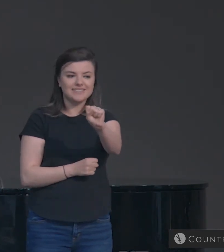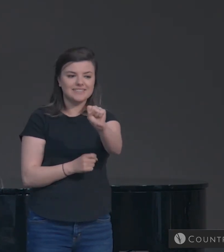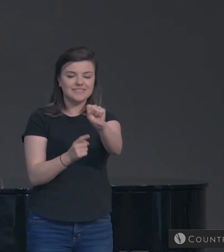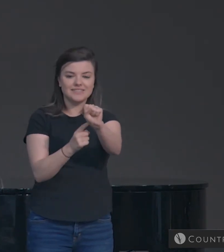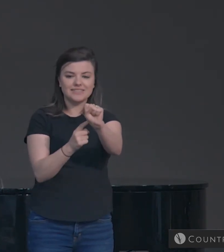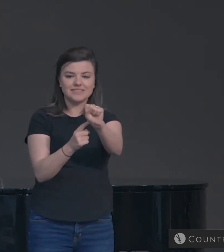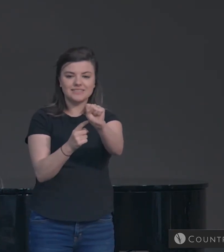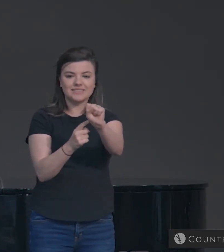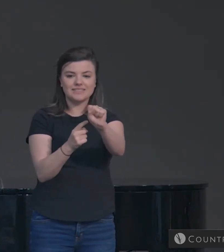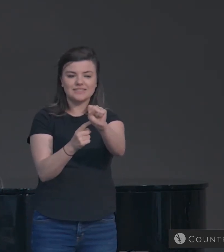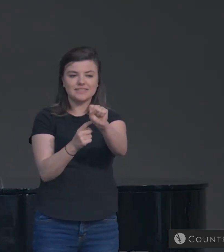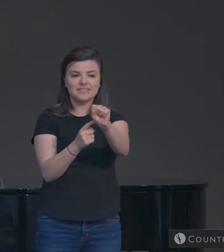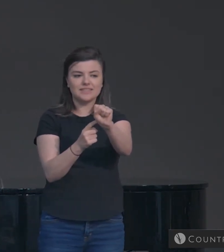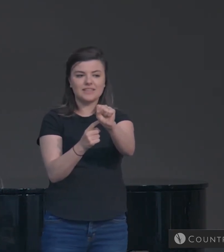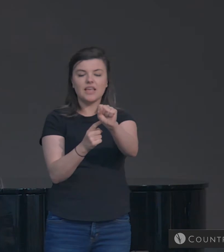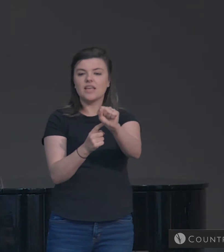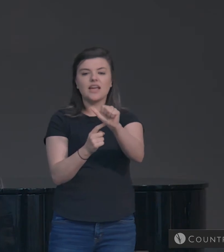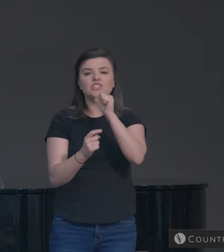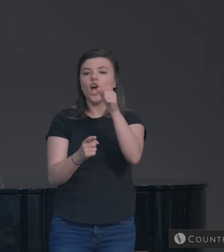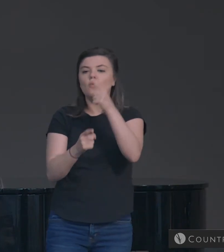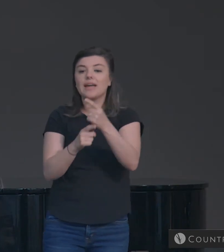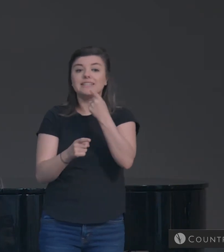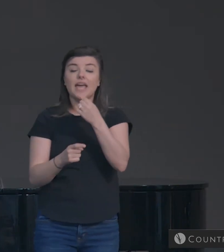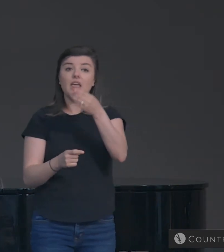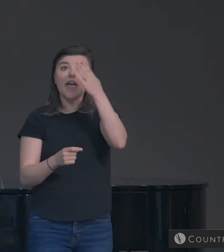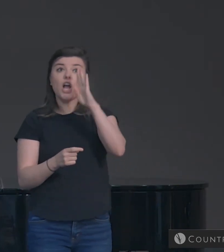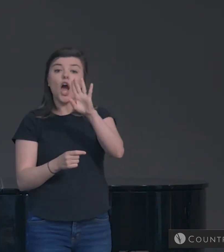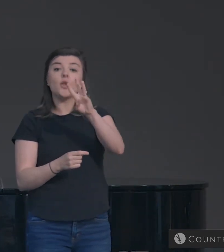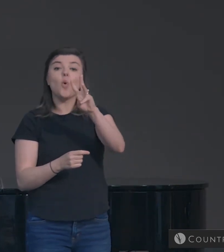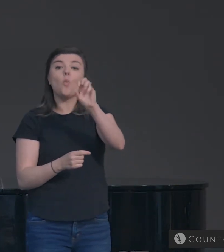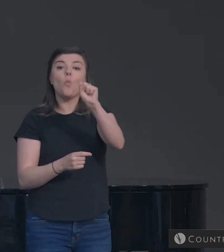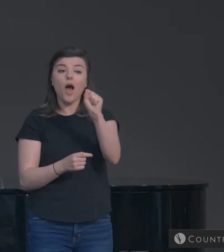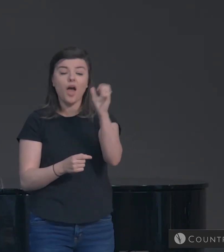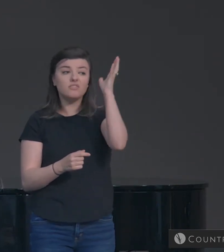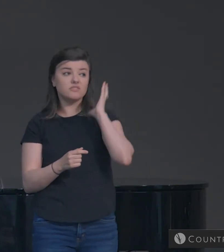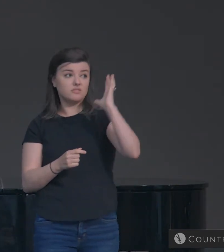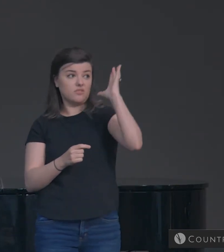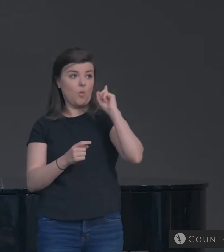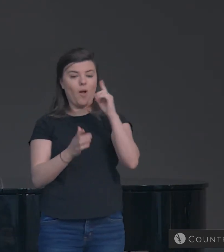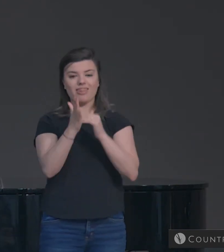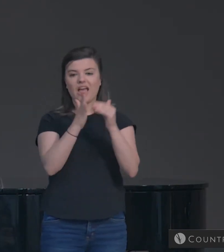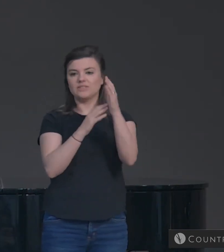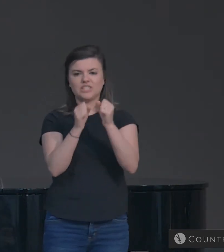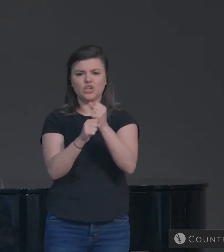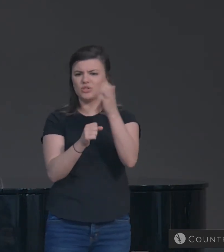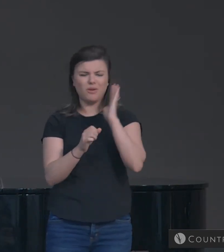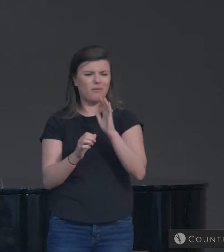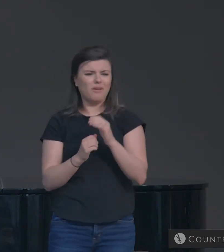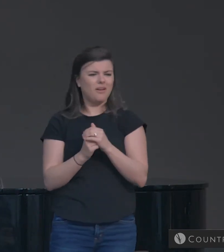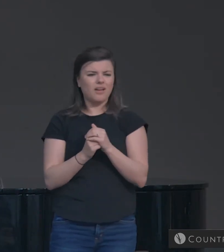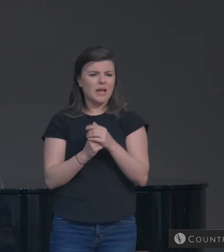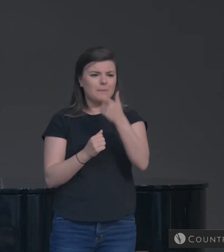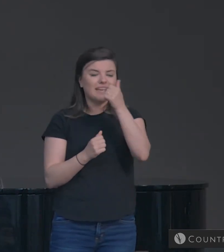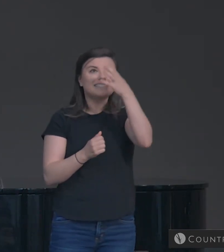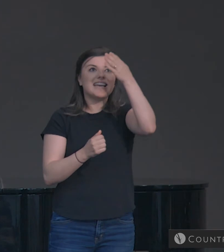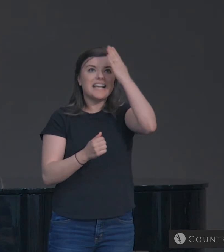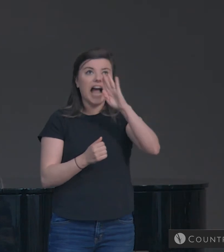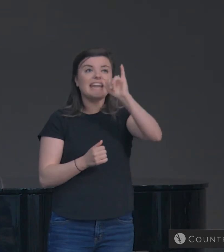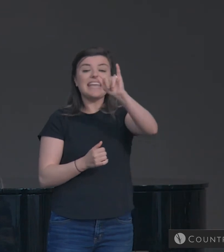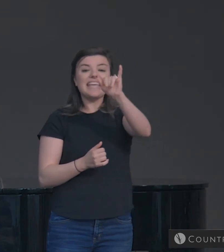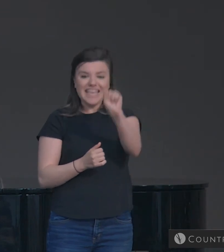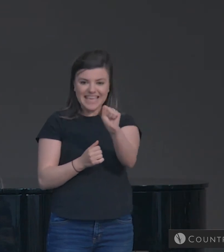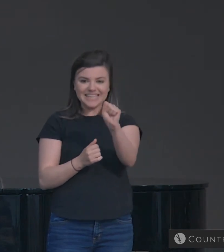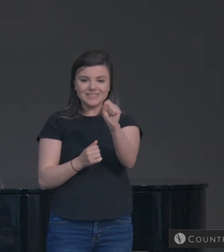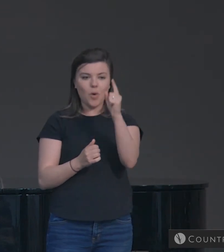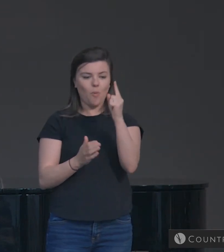It's incorrect to say that God was existing a thousand years ago. Because God is a